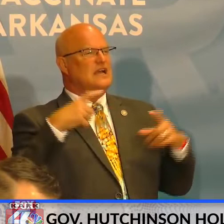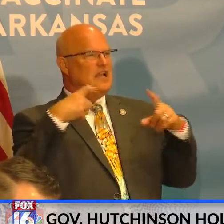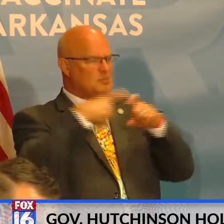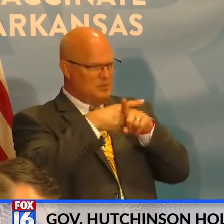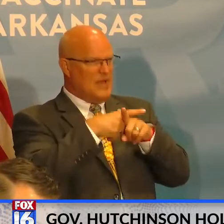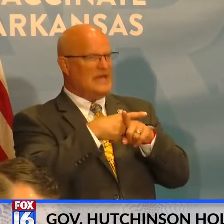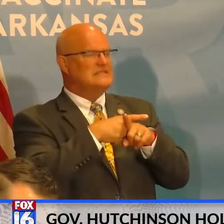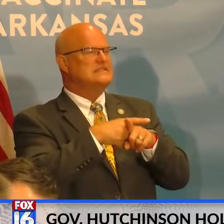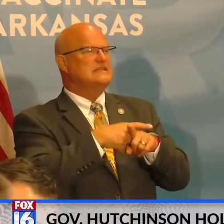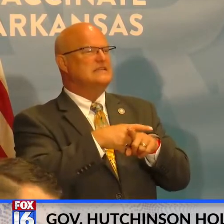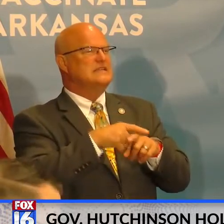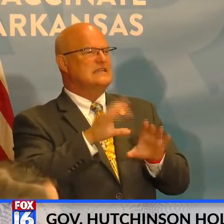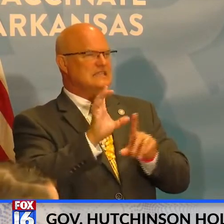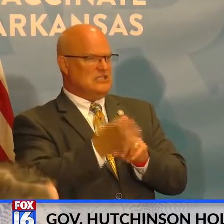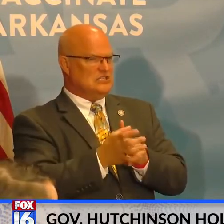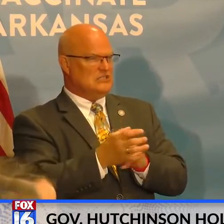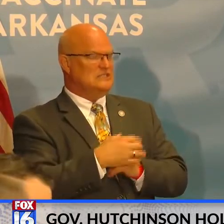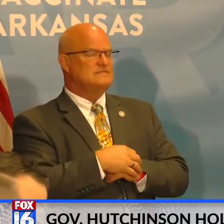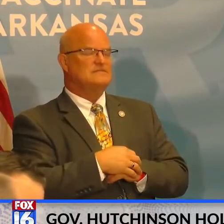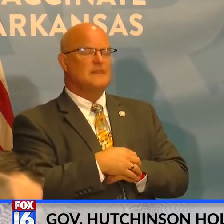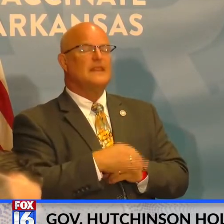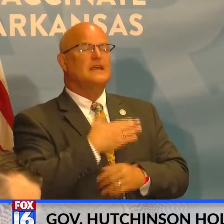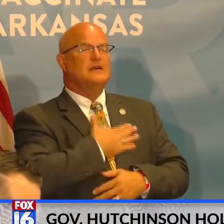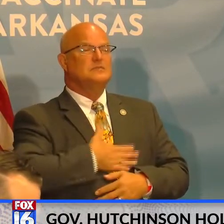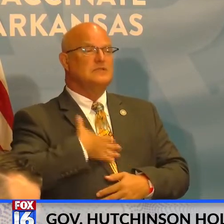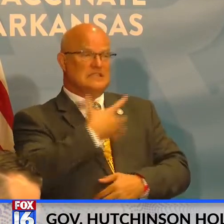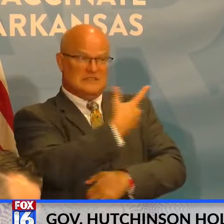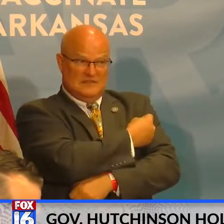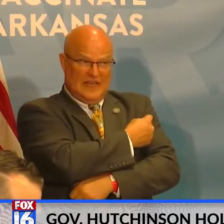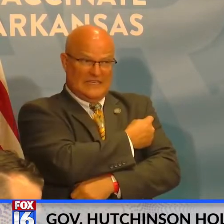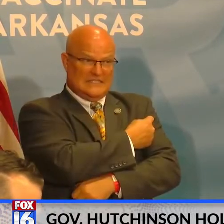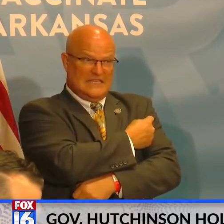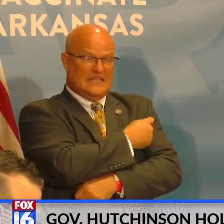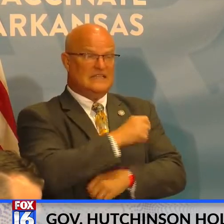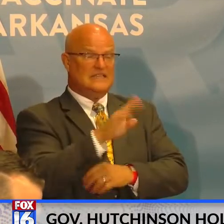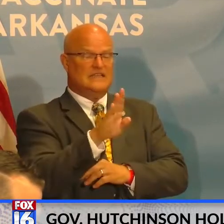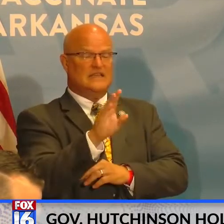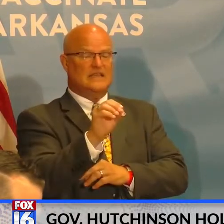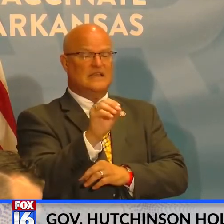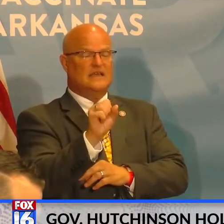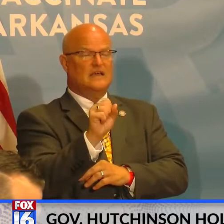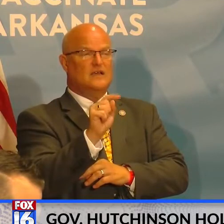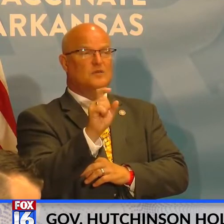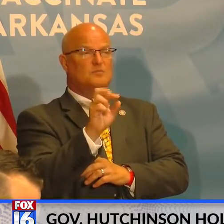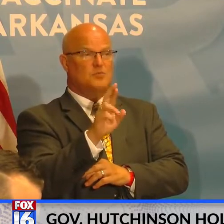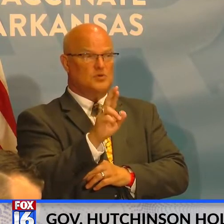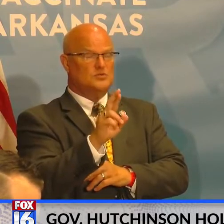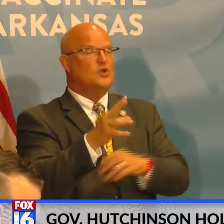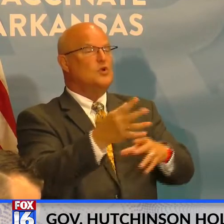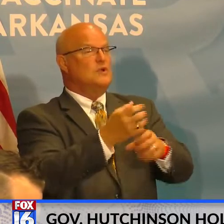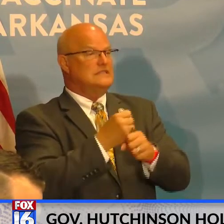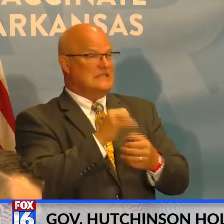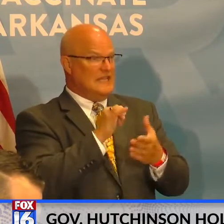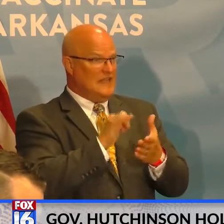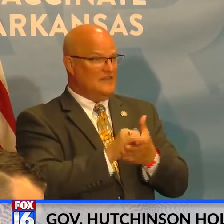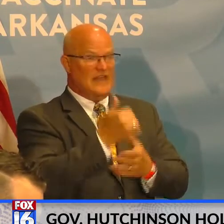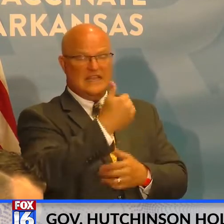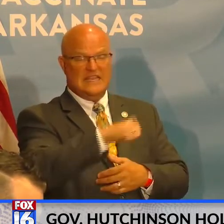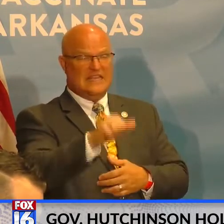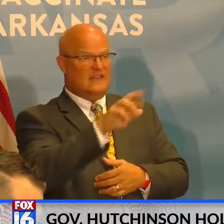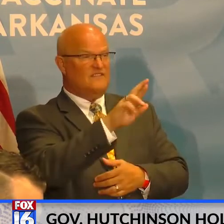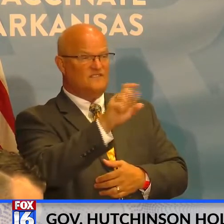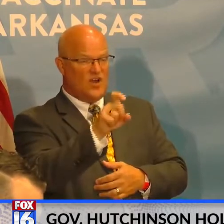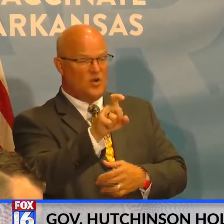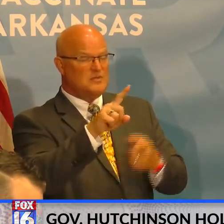I'm encouraging them to be vaccinated to get their booster doses. They can receive that at any pharmacy